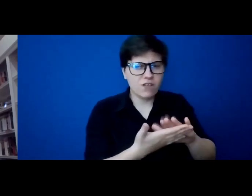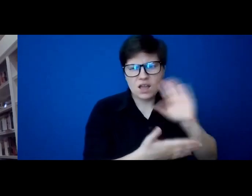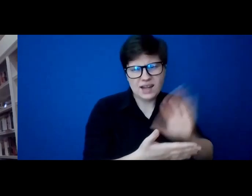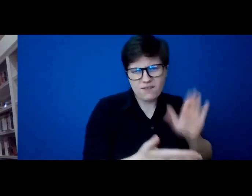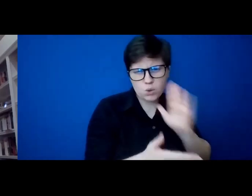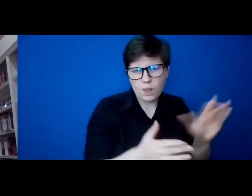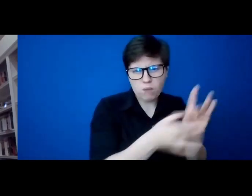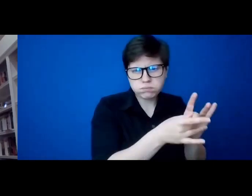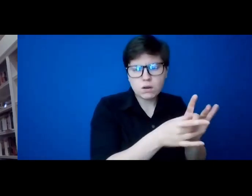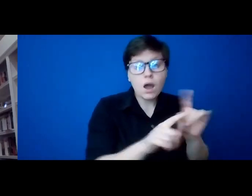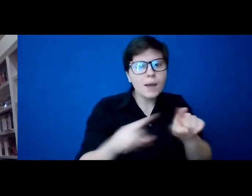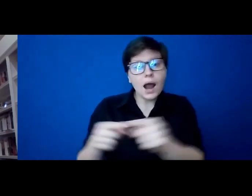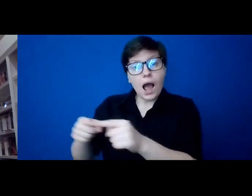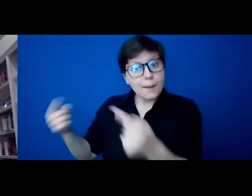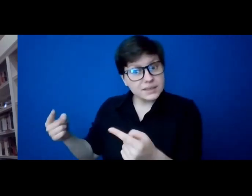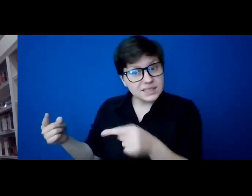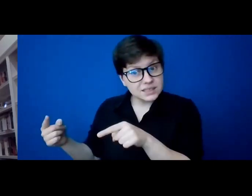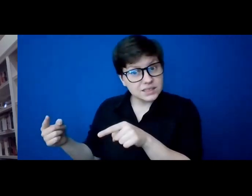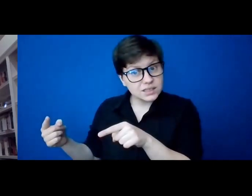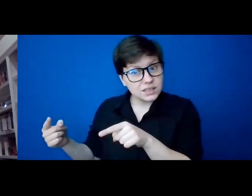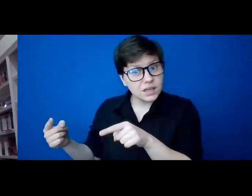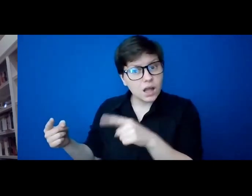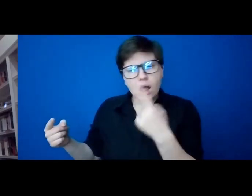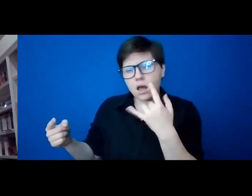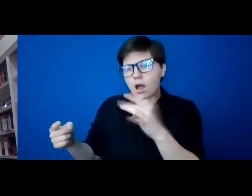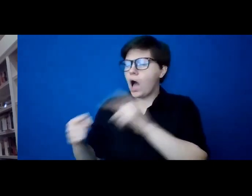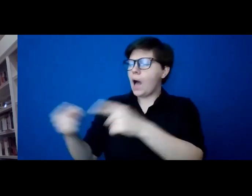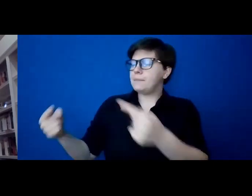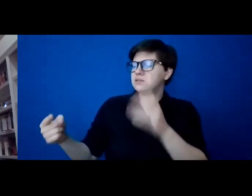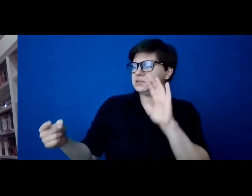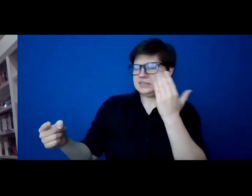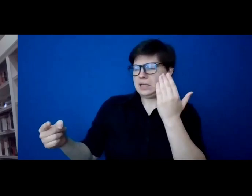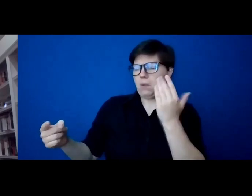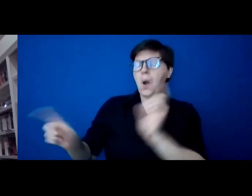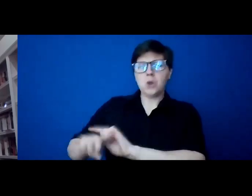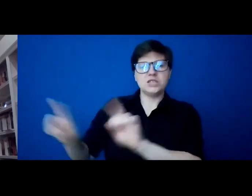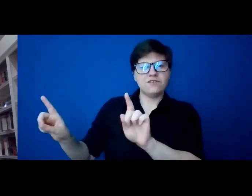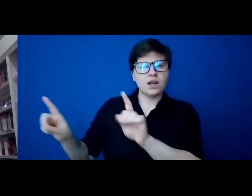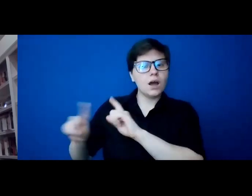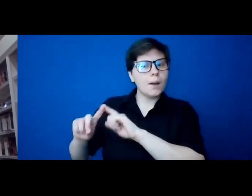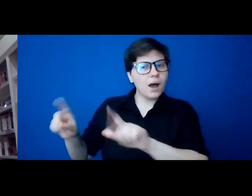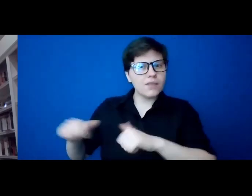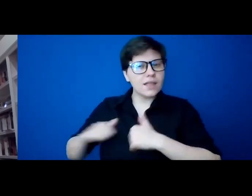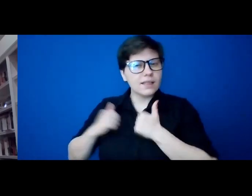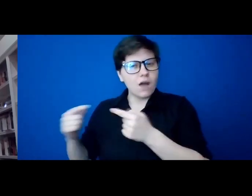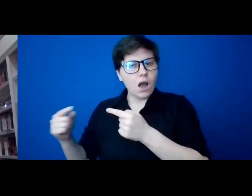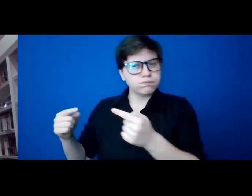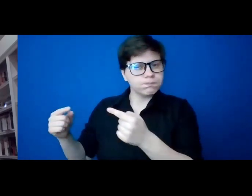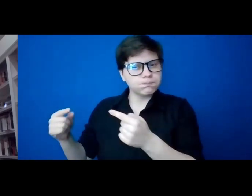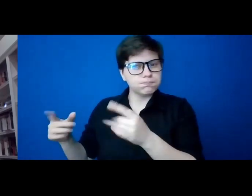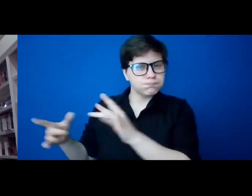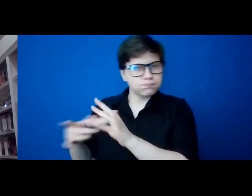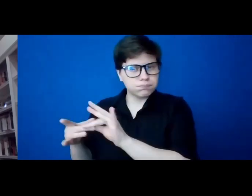But he said, opposites look like they're not the same, but they live in healthy tension. He mentioned